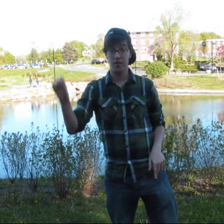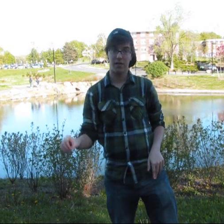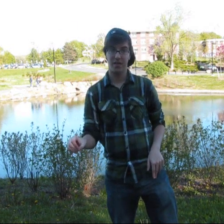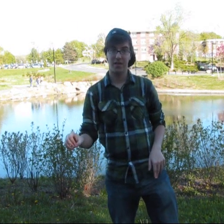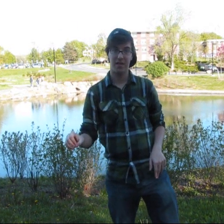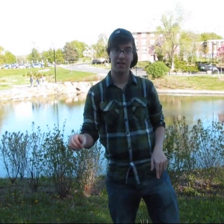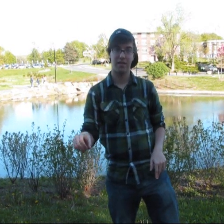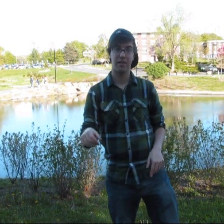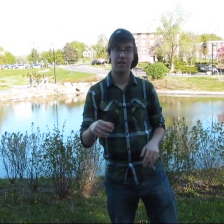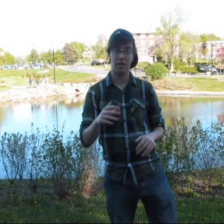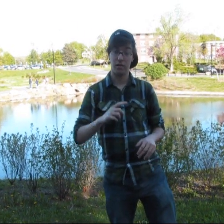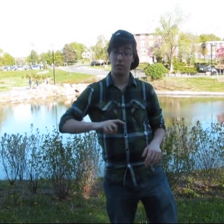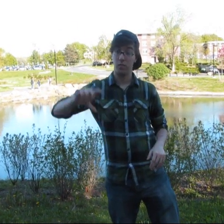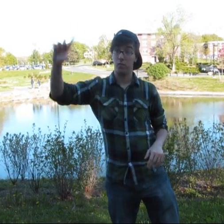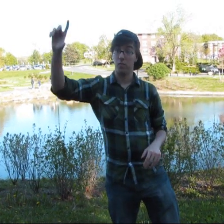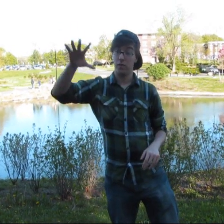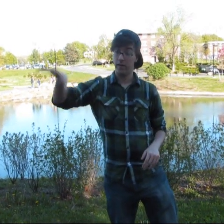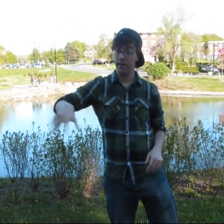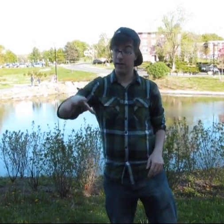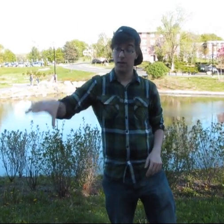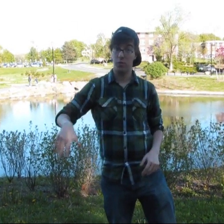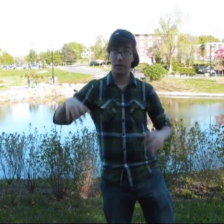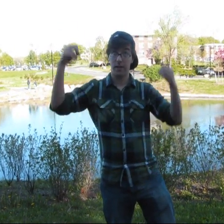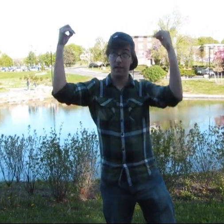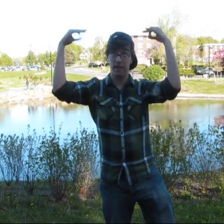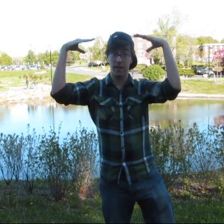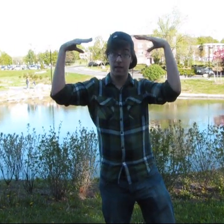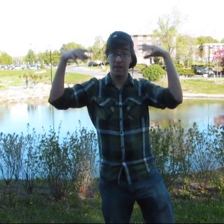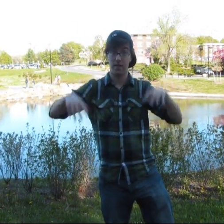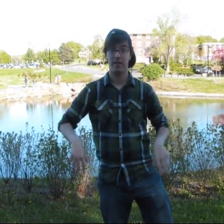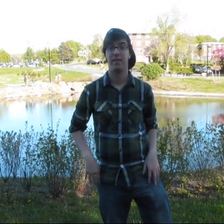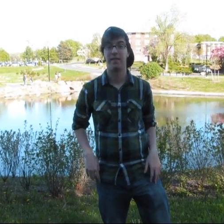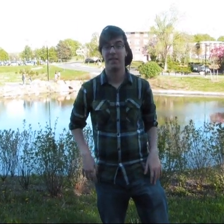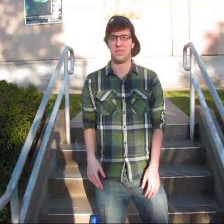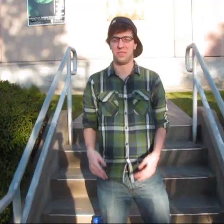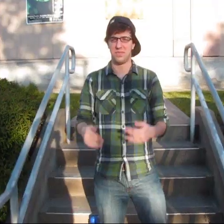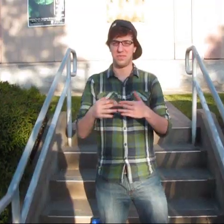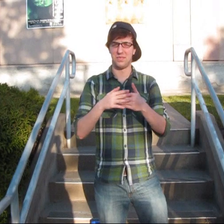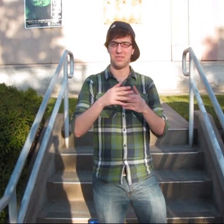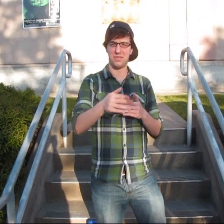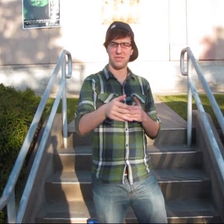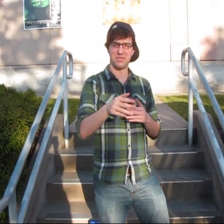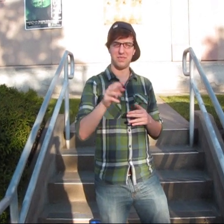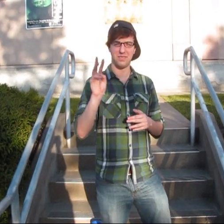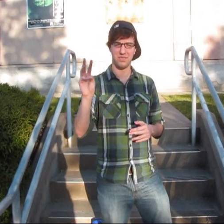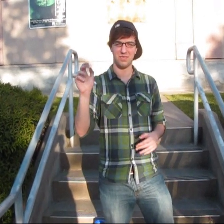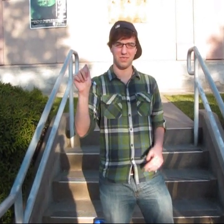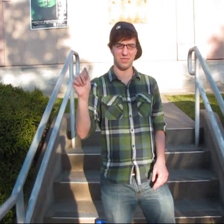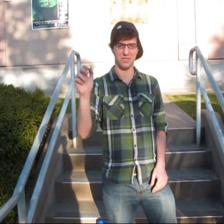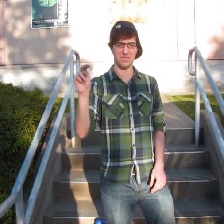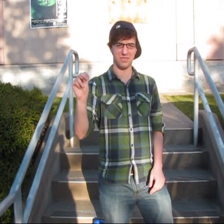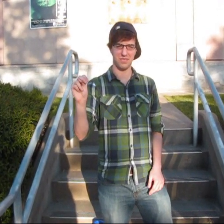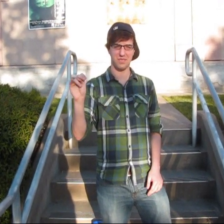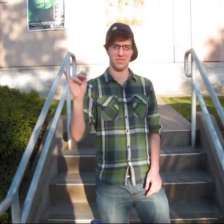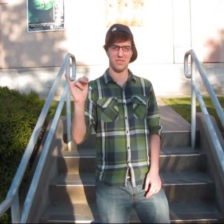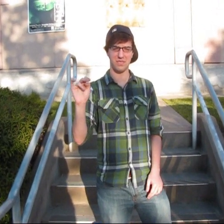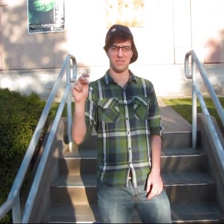No way. And if it's a price I pay, some